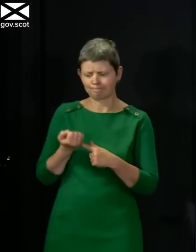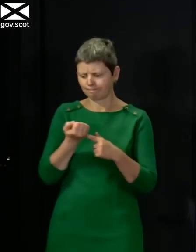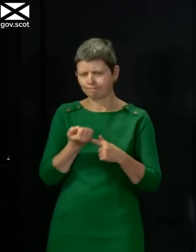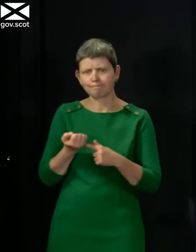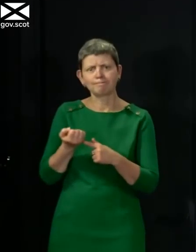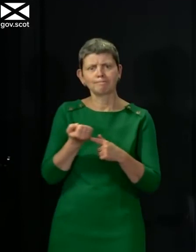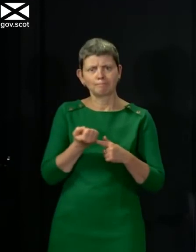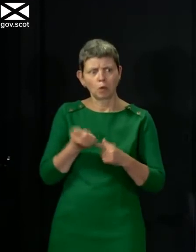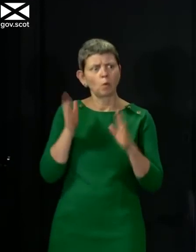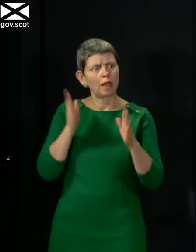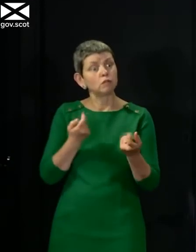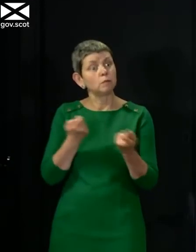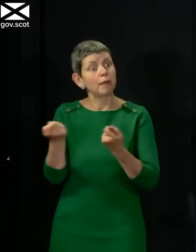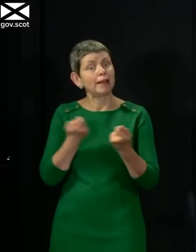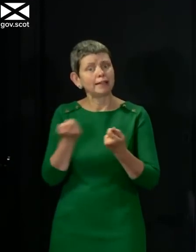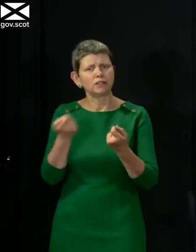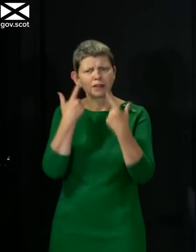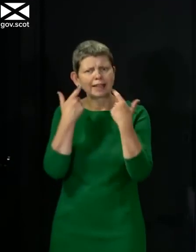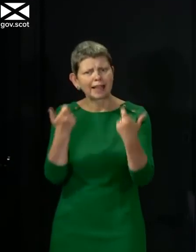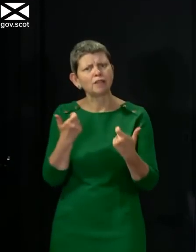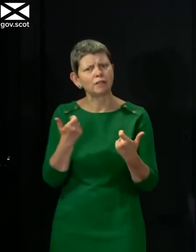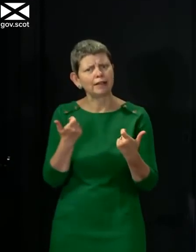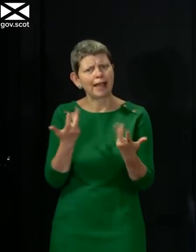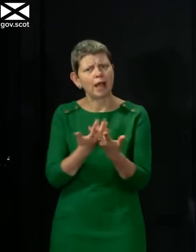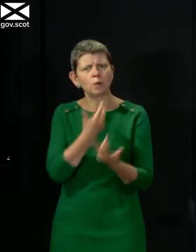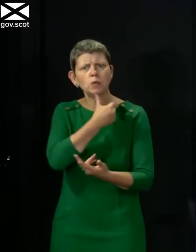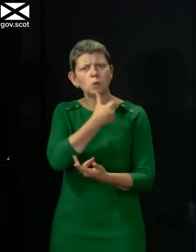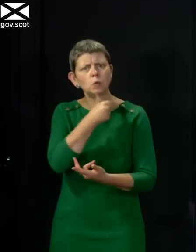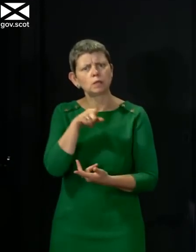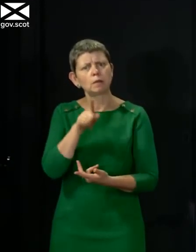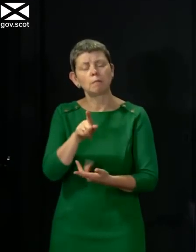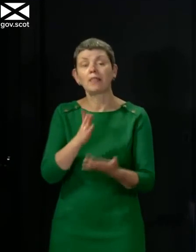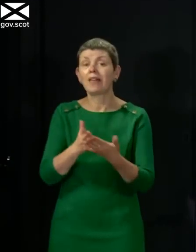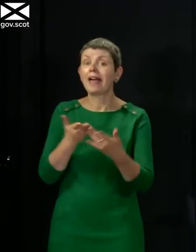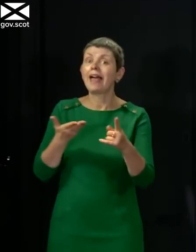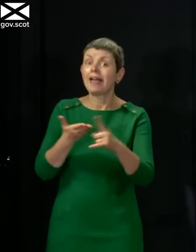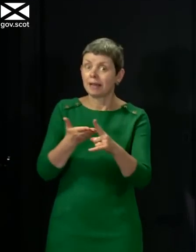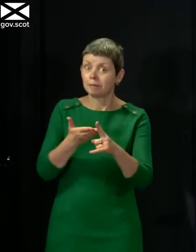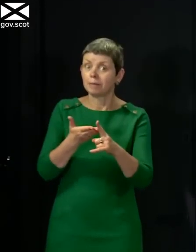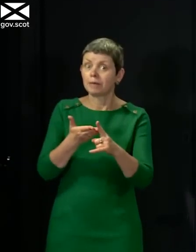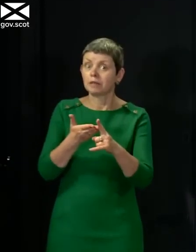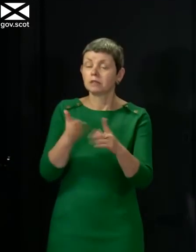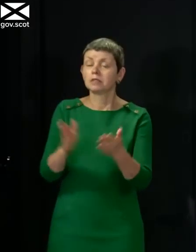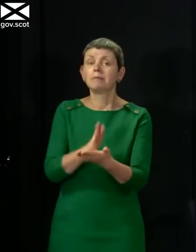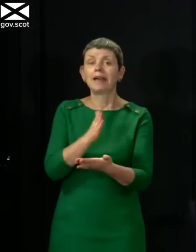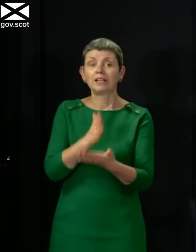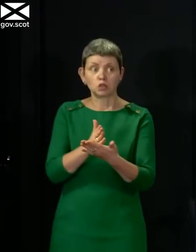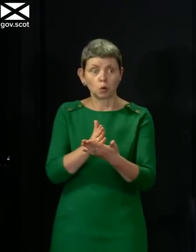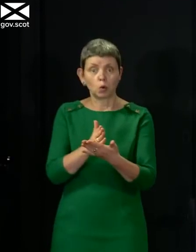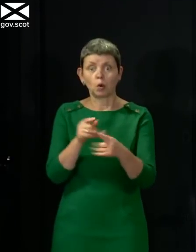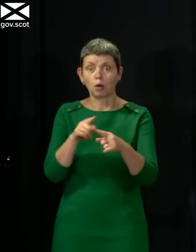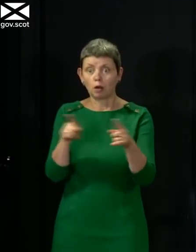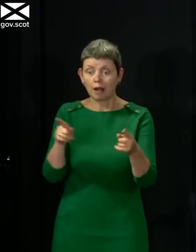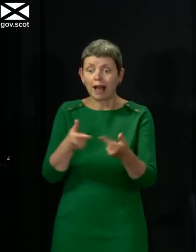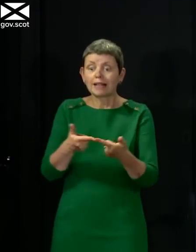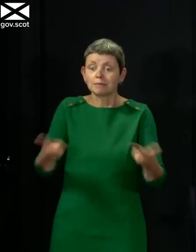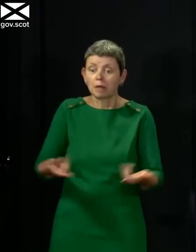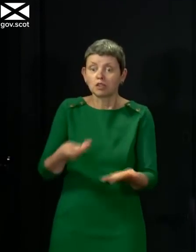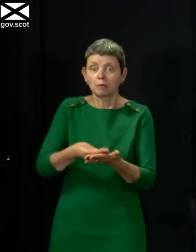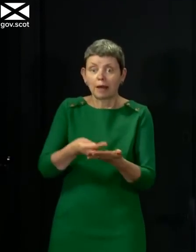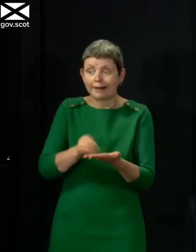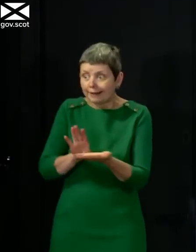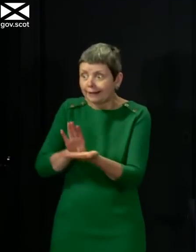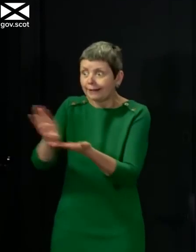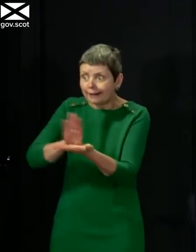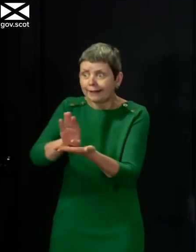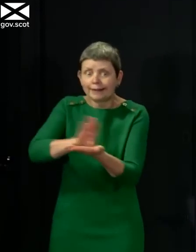have to manage these things as carefully as possible. But the intention is to get as much money into the hands of businesses as possible so